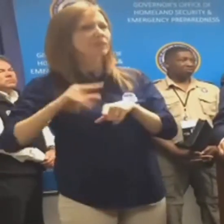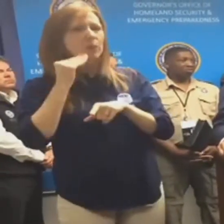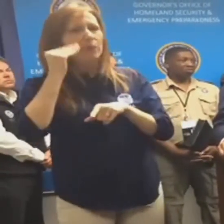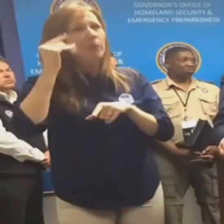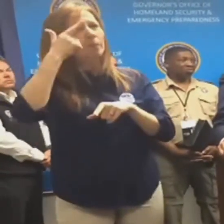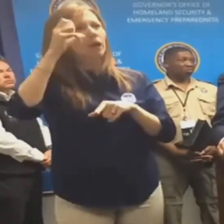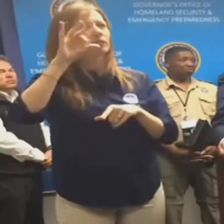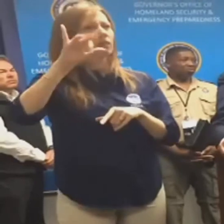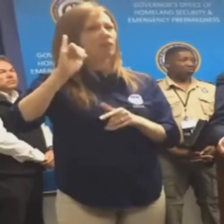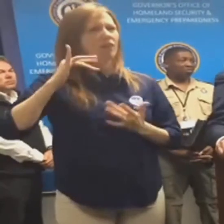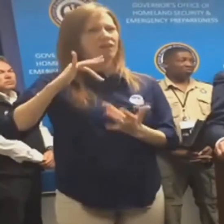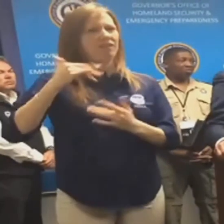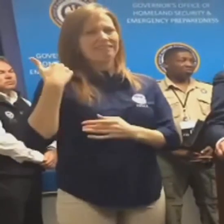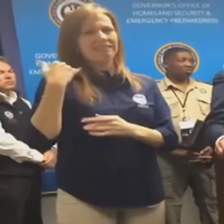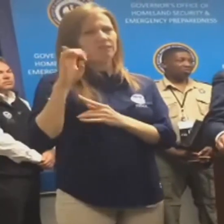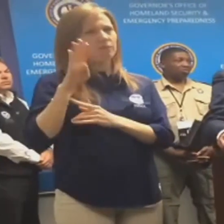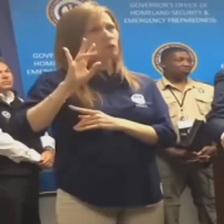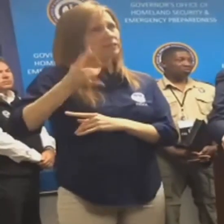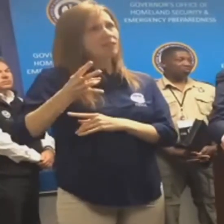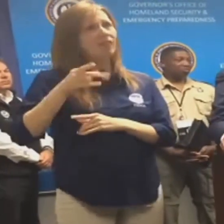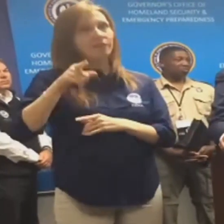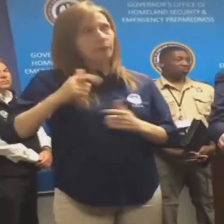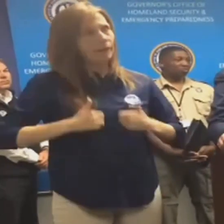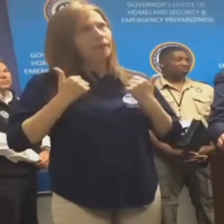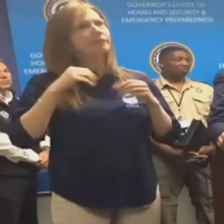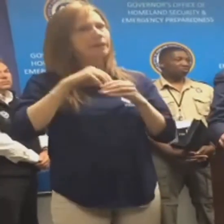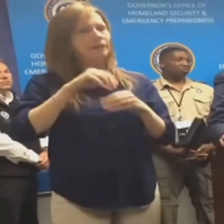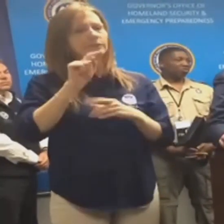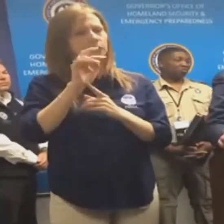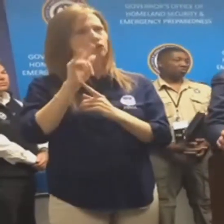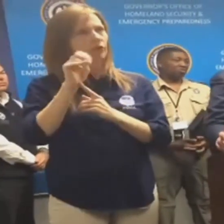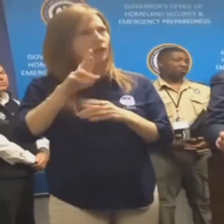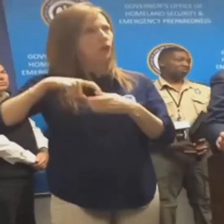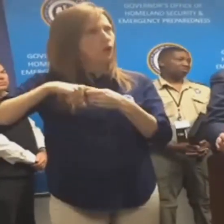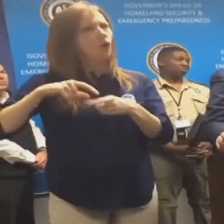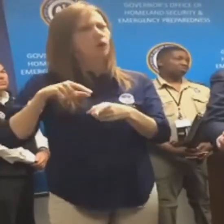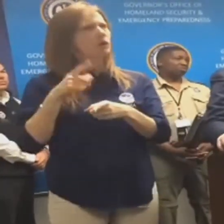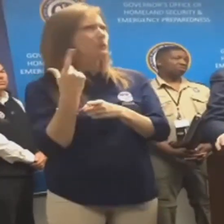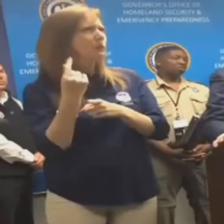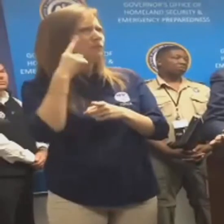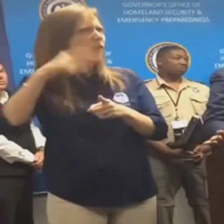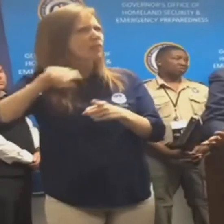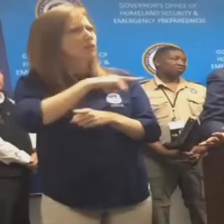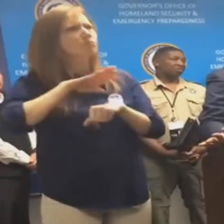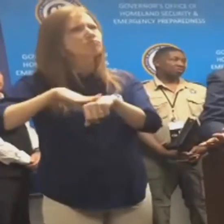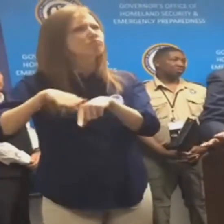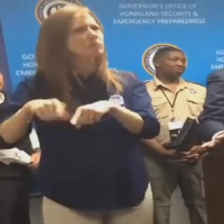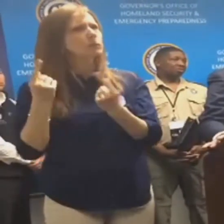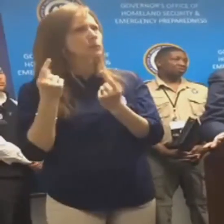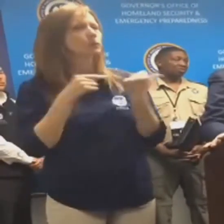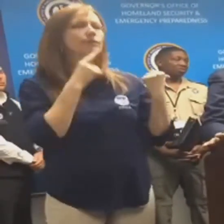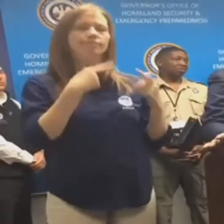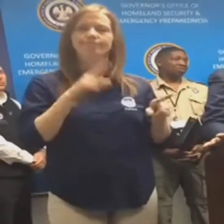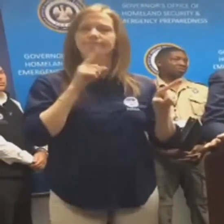by not only flood, but the hurricane, or I'm sorry, the tornadoes from February 7th, and they may be living in trailers outside their homes, what advice do you have for them? Well,